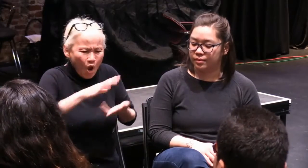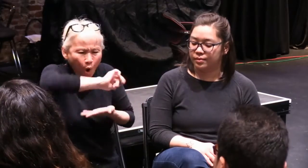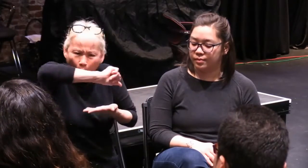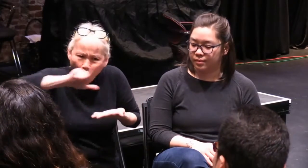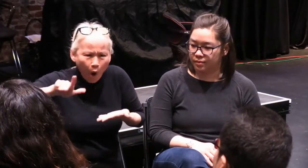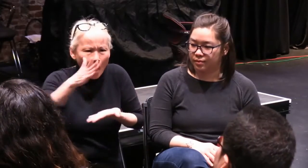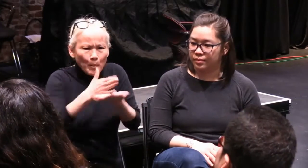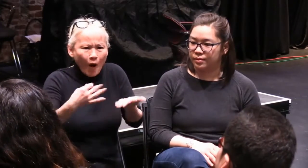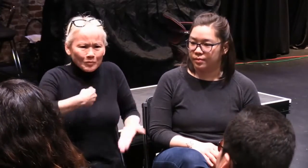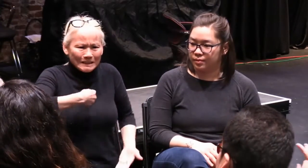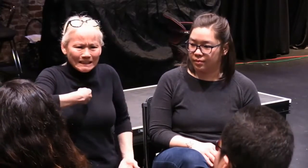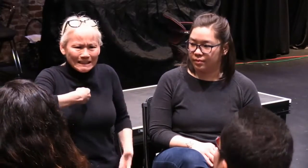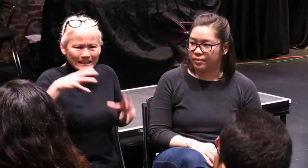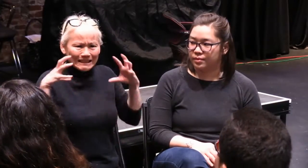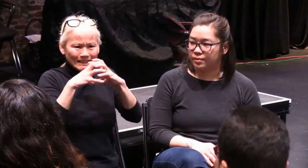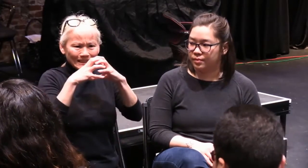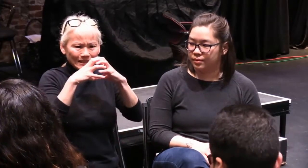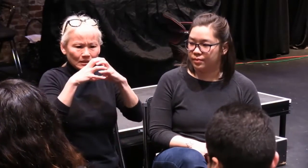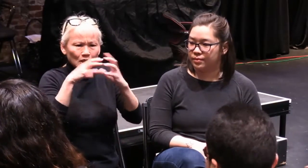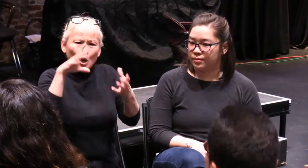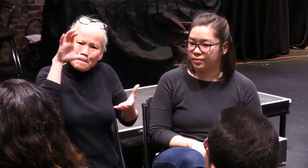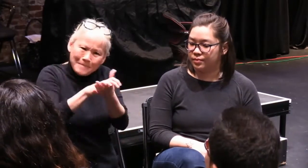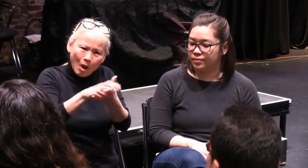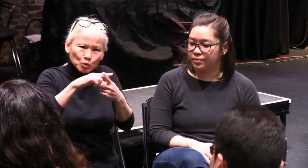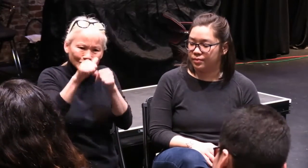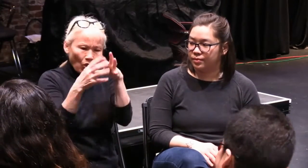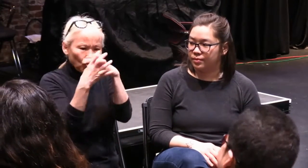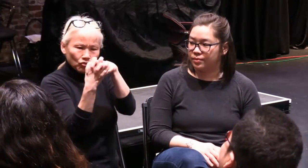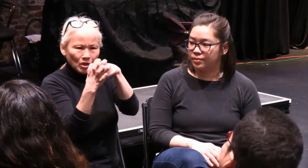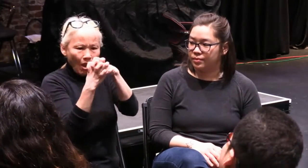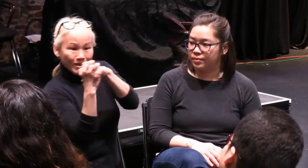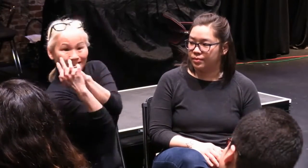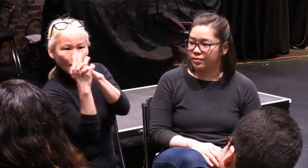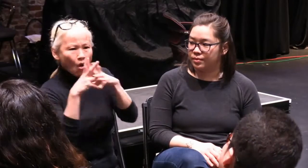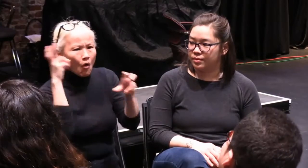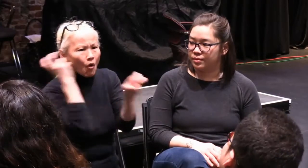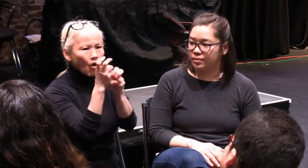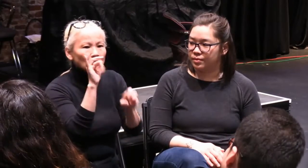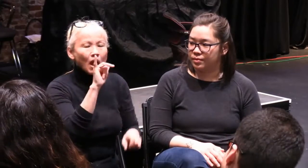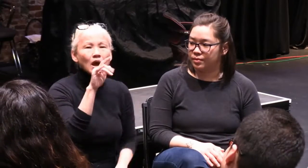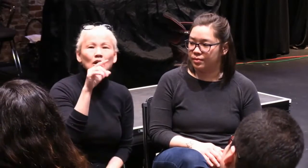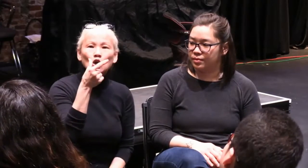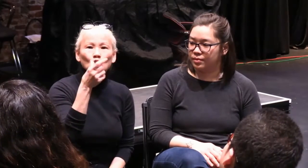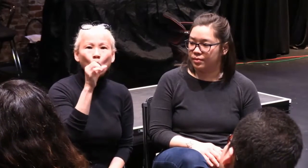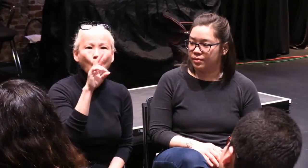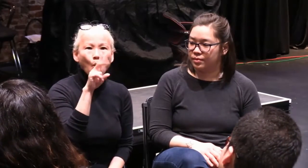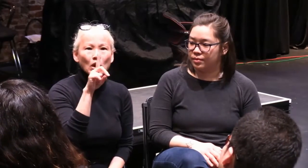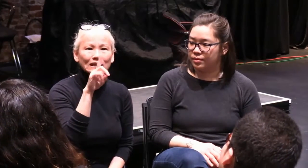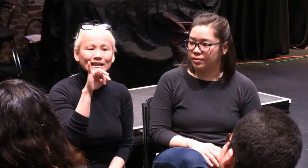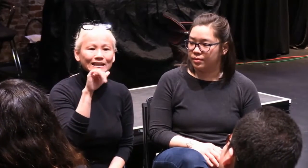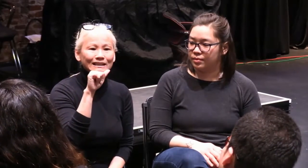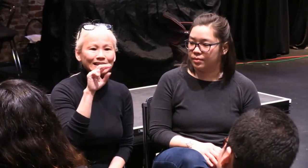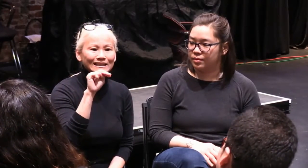intersectionality essentially means that I cannot separate myself out. I am married, interlocked into all of those identities.